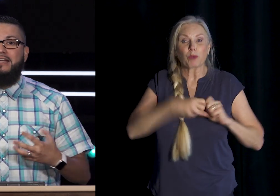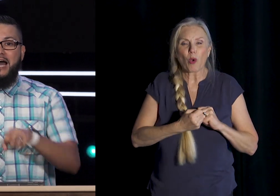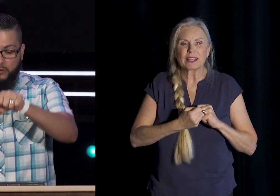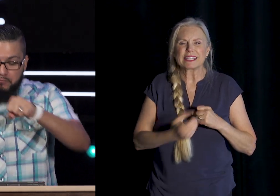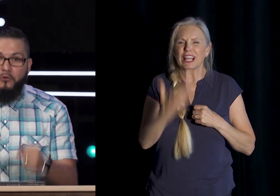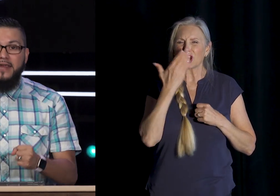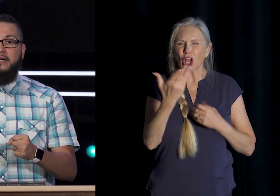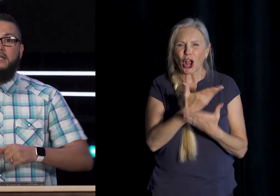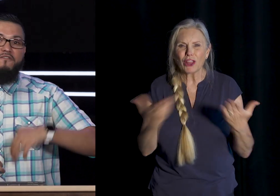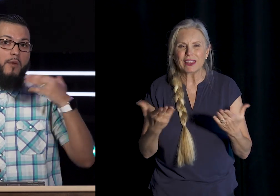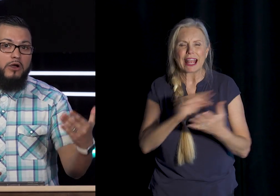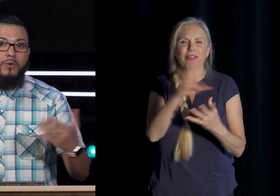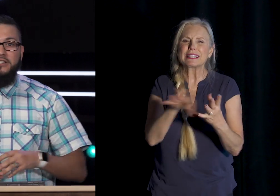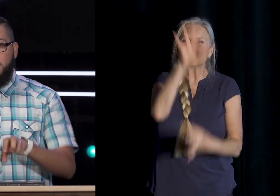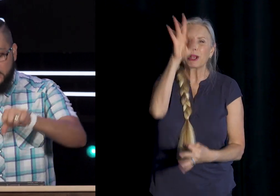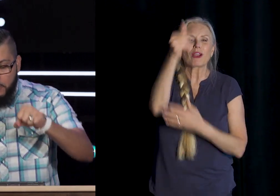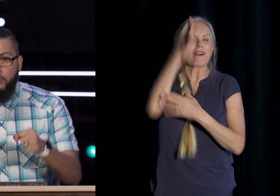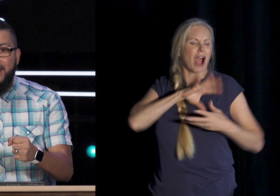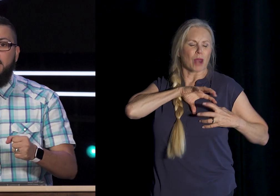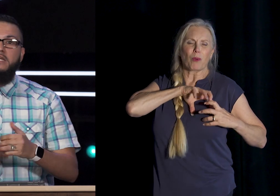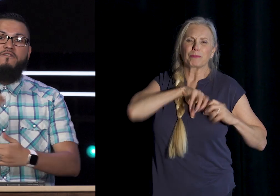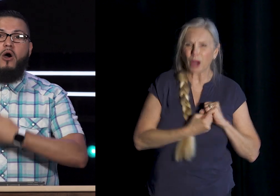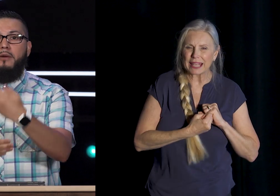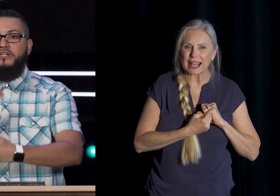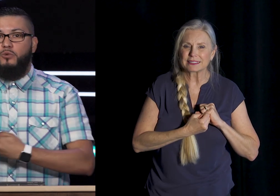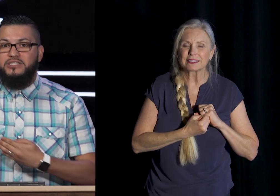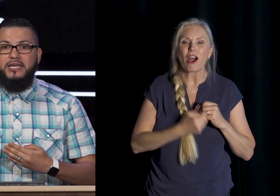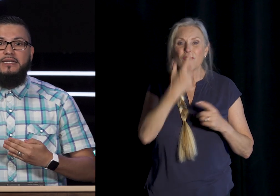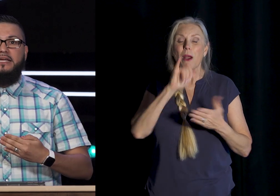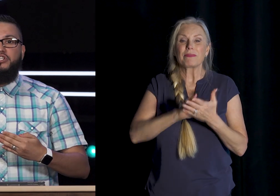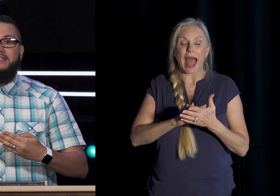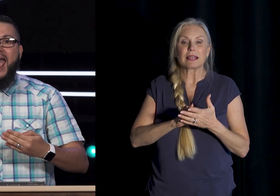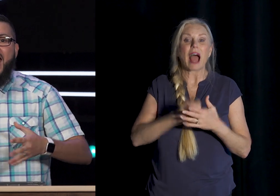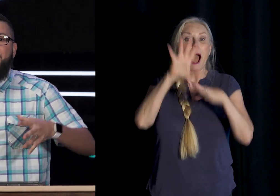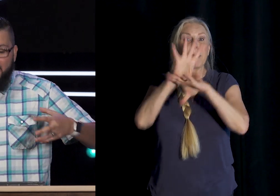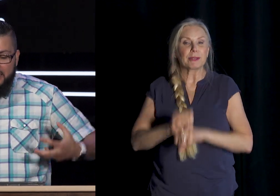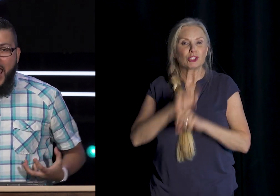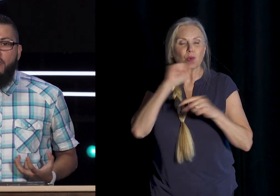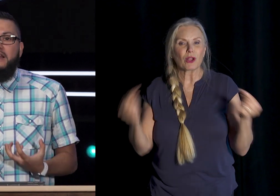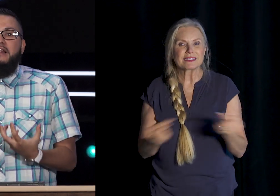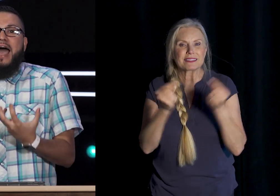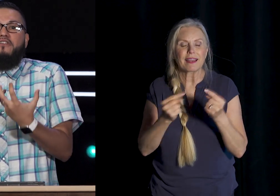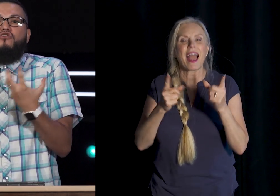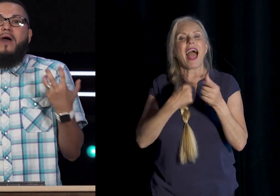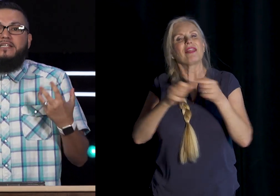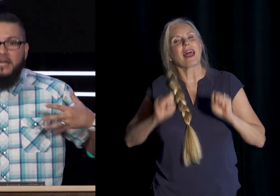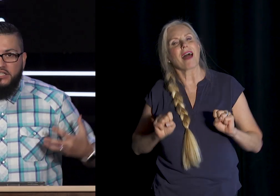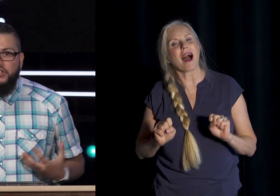God Would break Us From our Unrighteousness Break us From our Habitual Sin addictions And then Allow the Light of Christ To